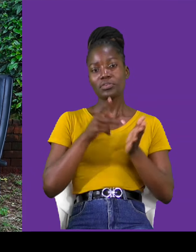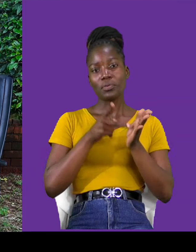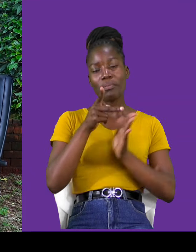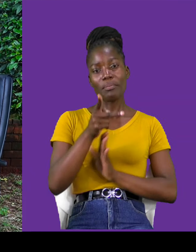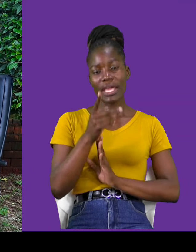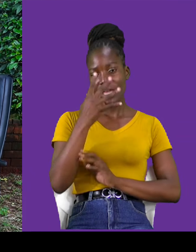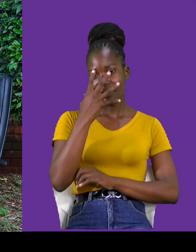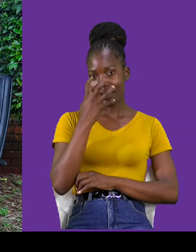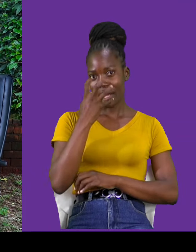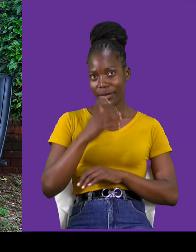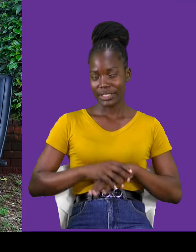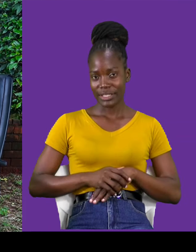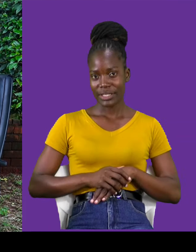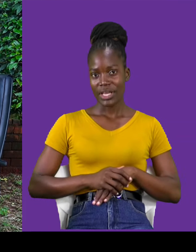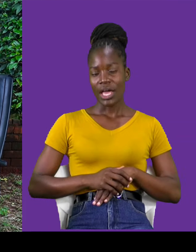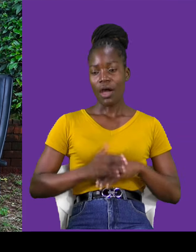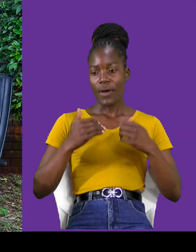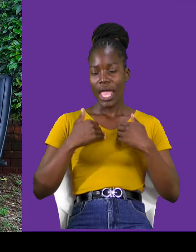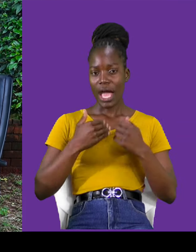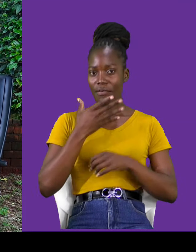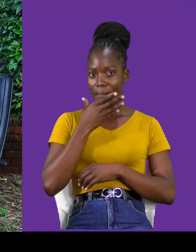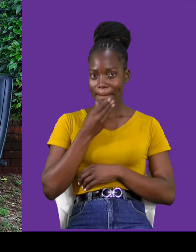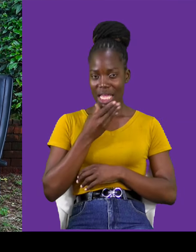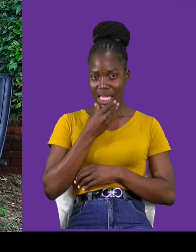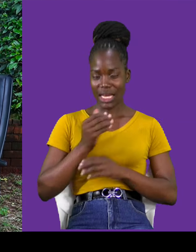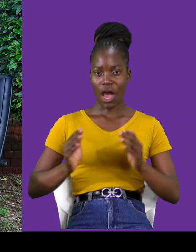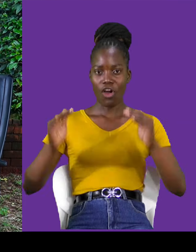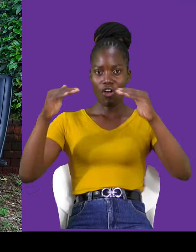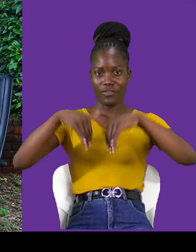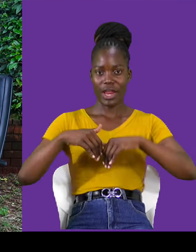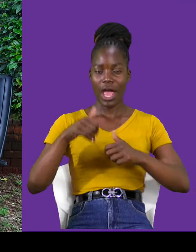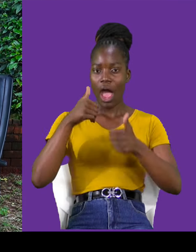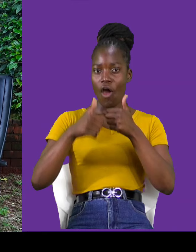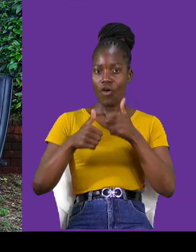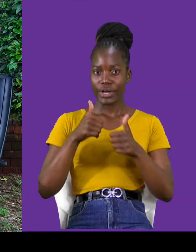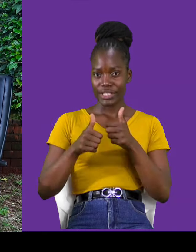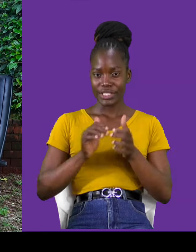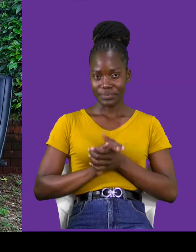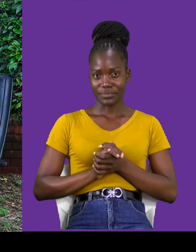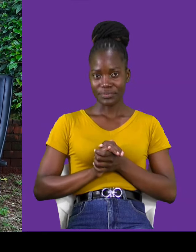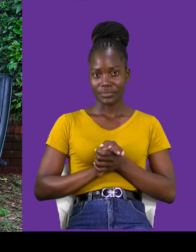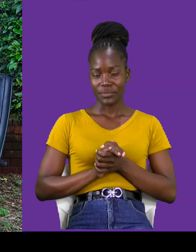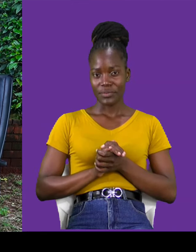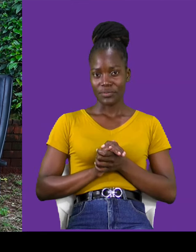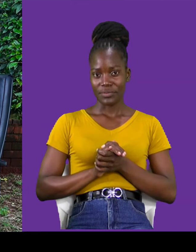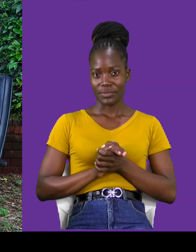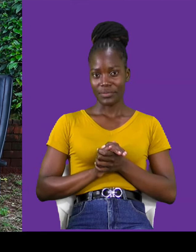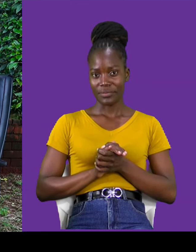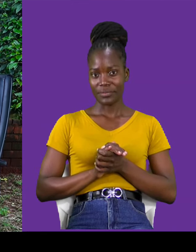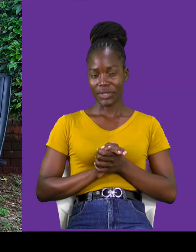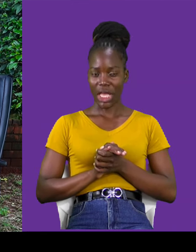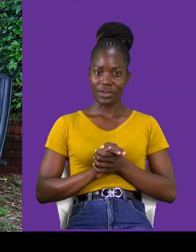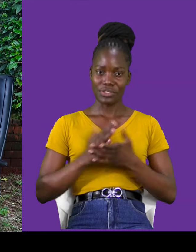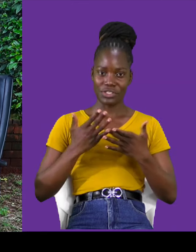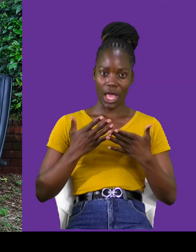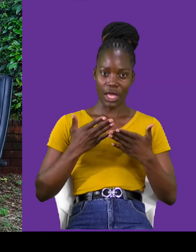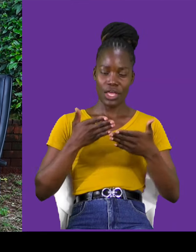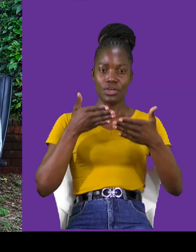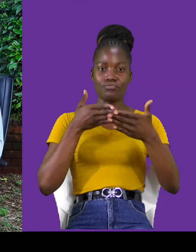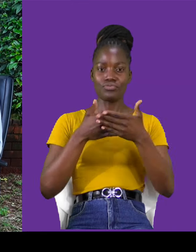man conference in account of Valentine. Stingy men association.